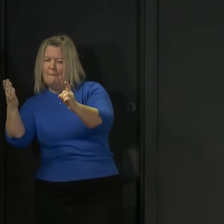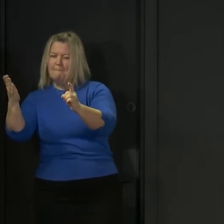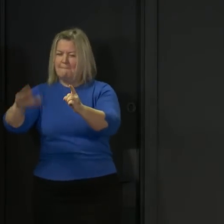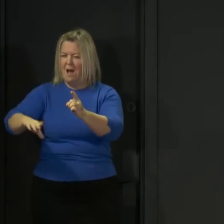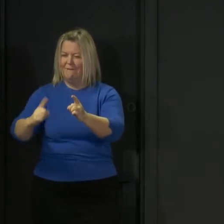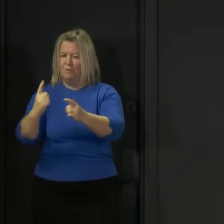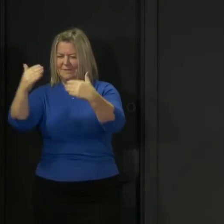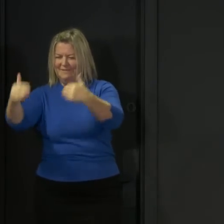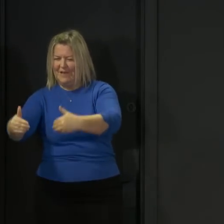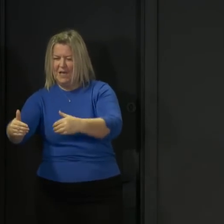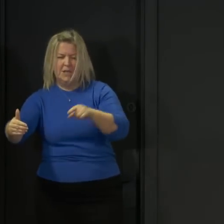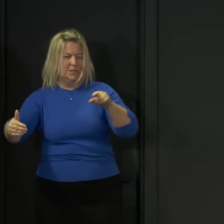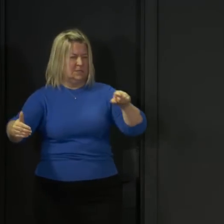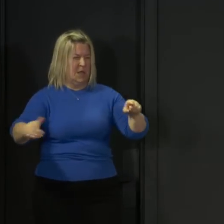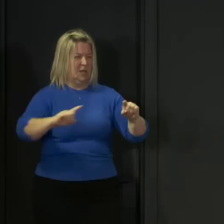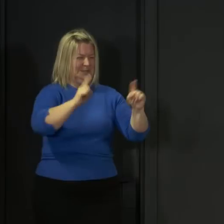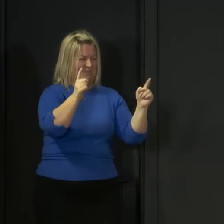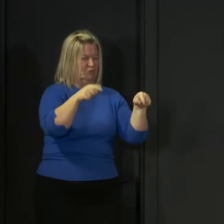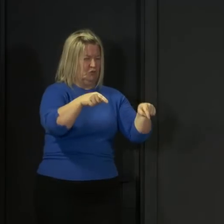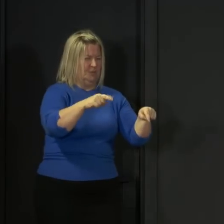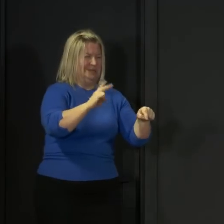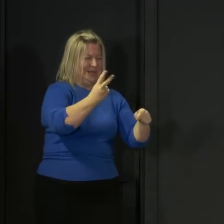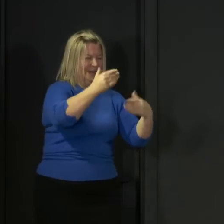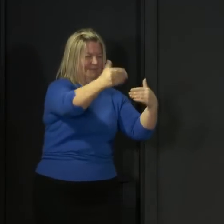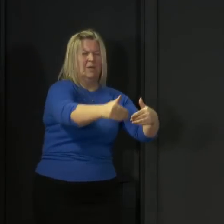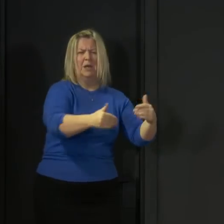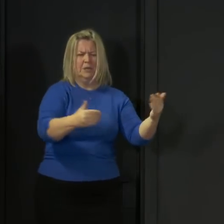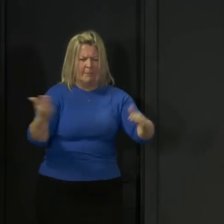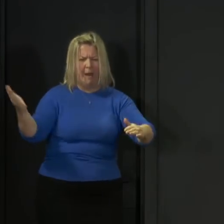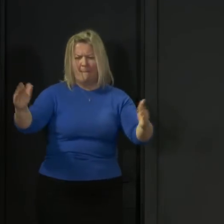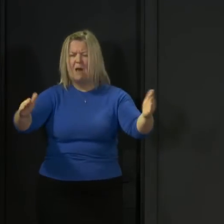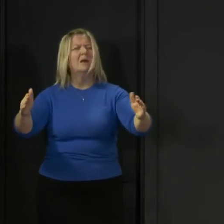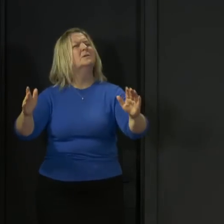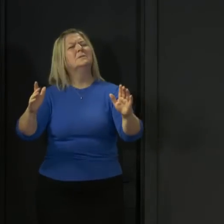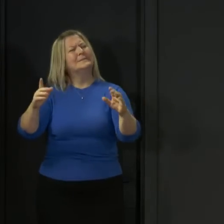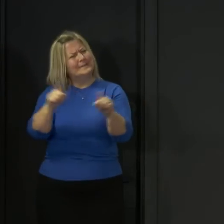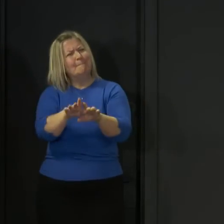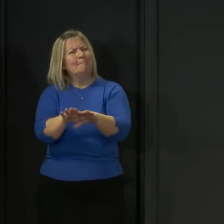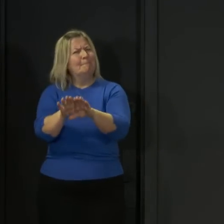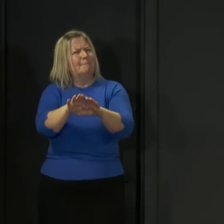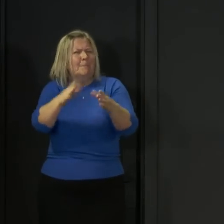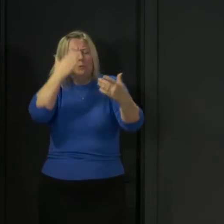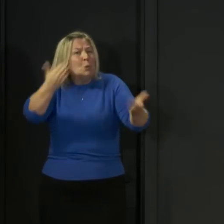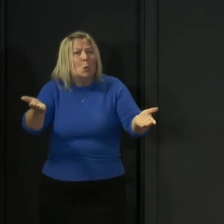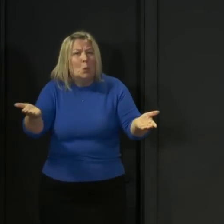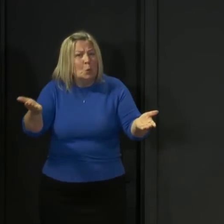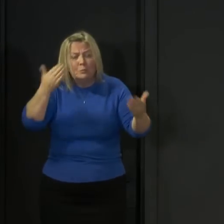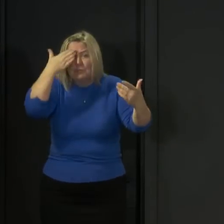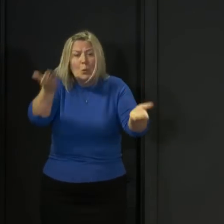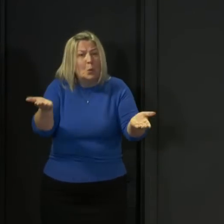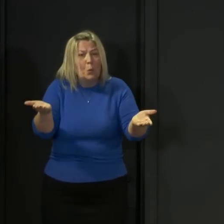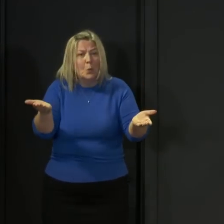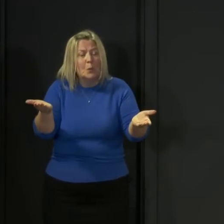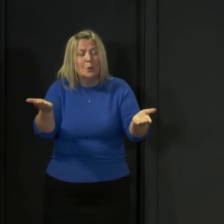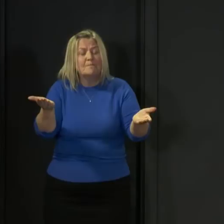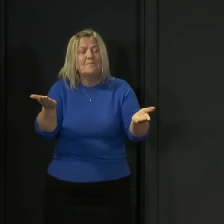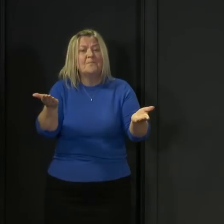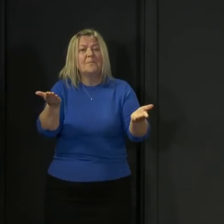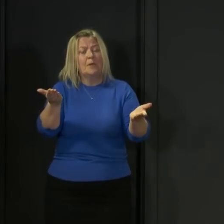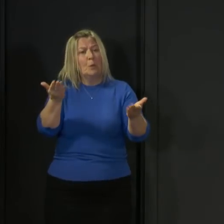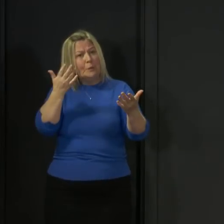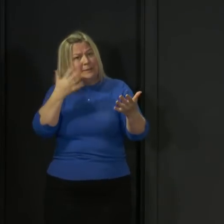think I said to you in response to a question last week, we have to be cautious when we are looking at the data in